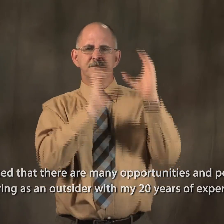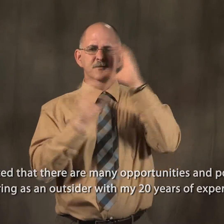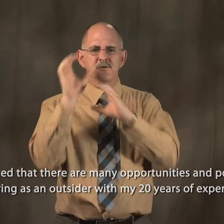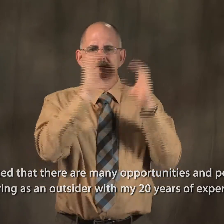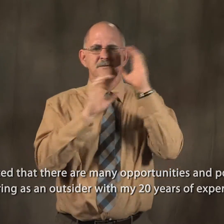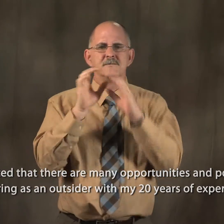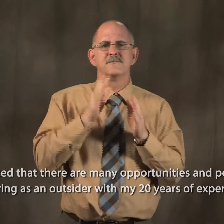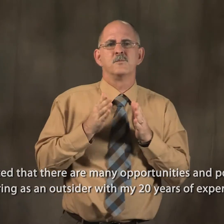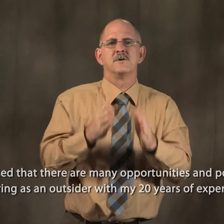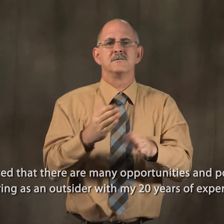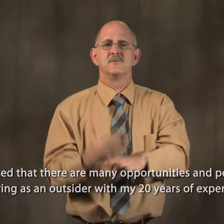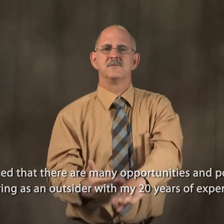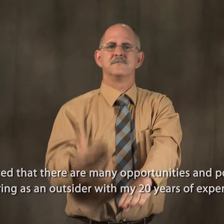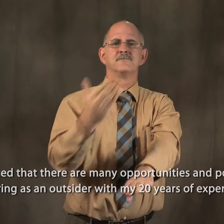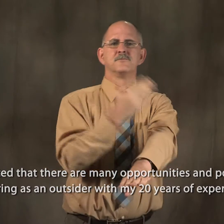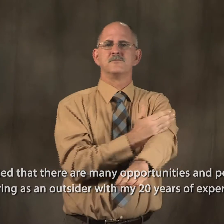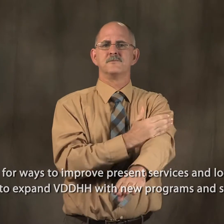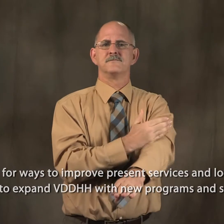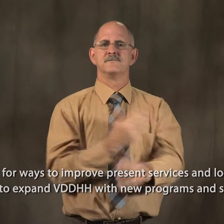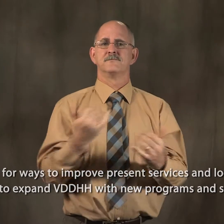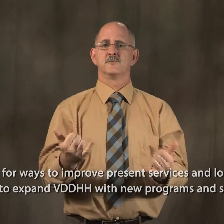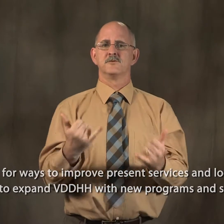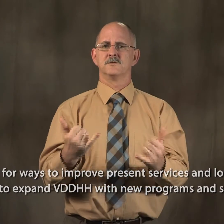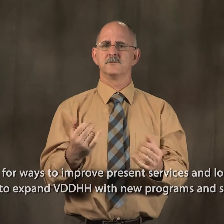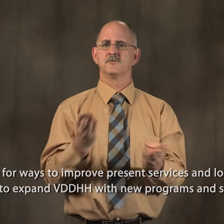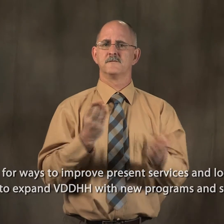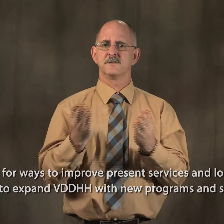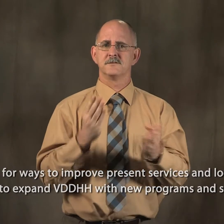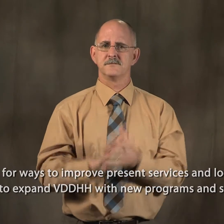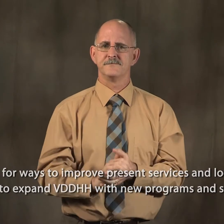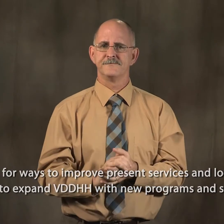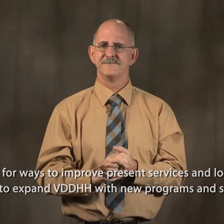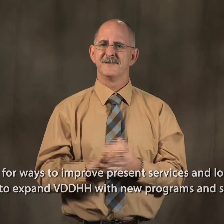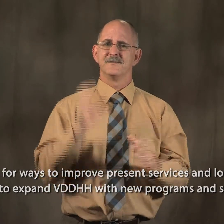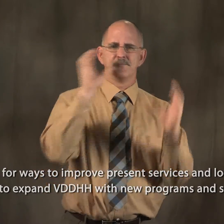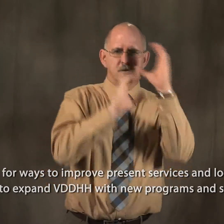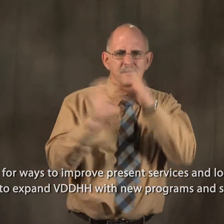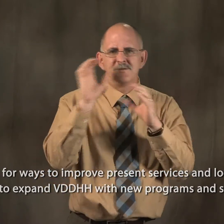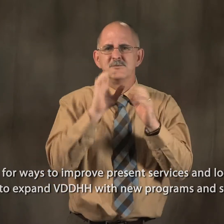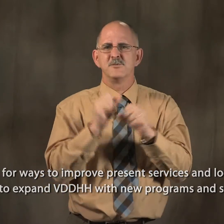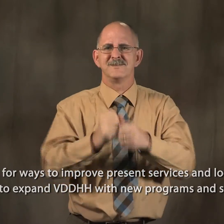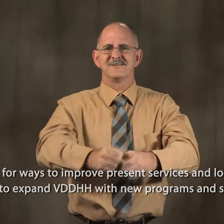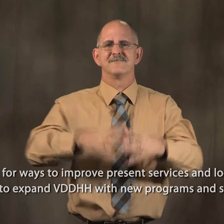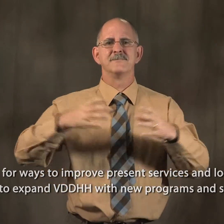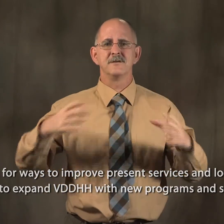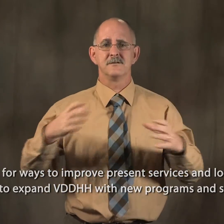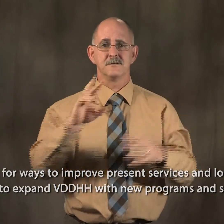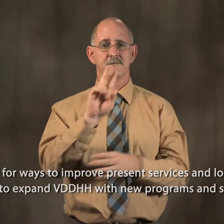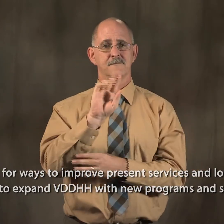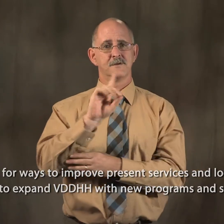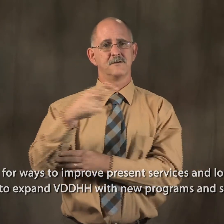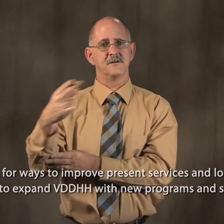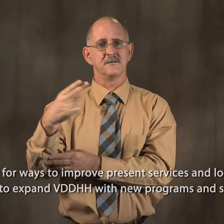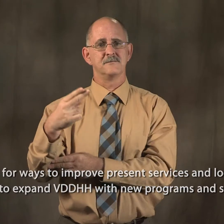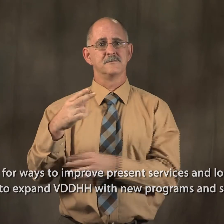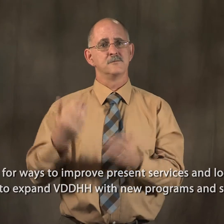20 years of experience looking for ways to improve present services and looking for ways to expand